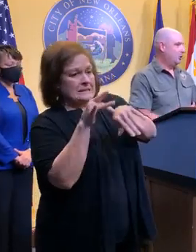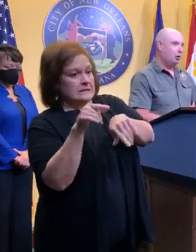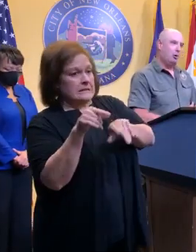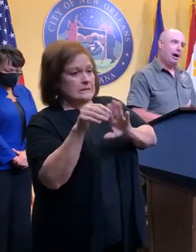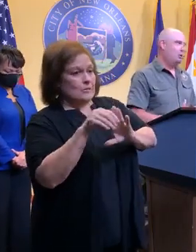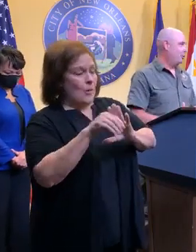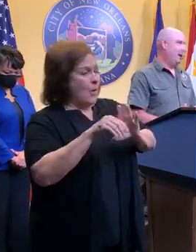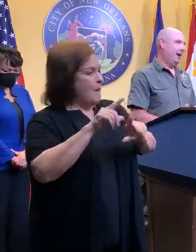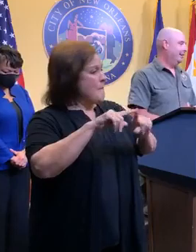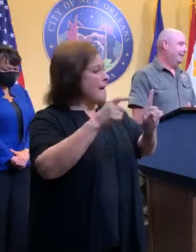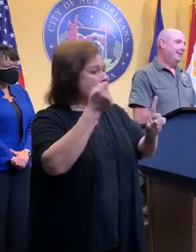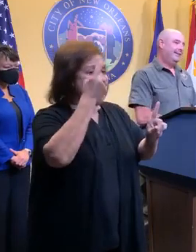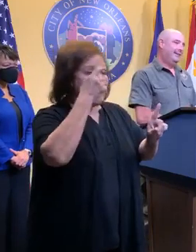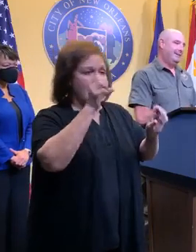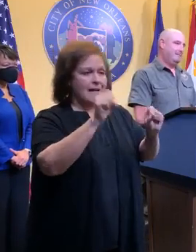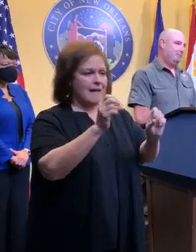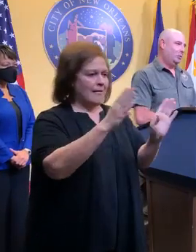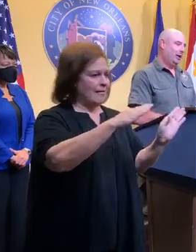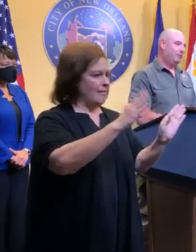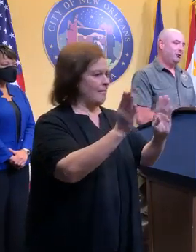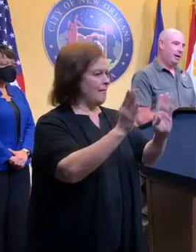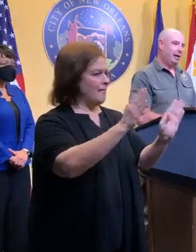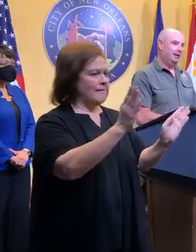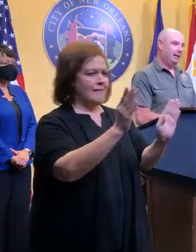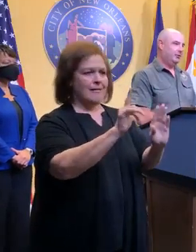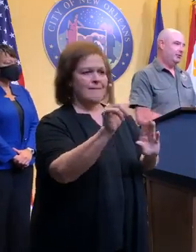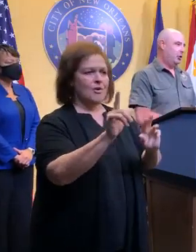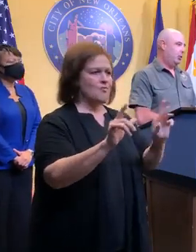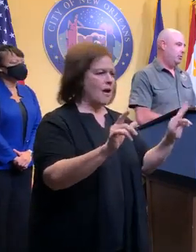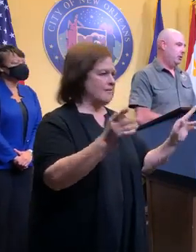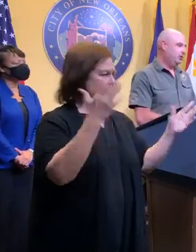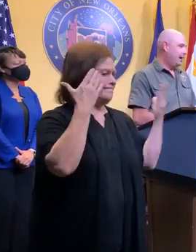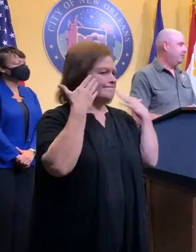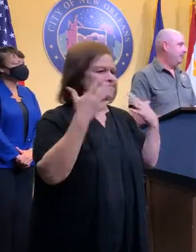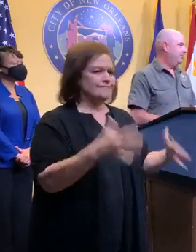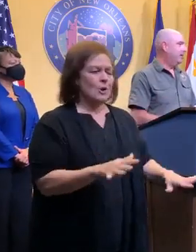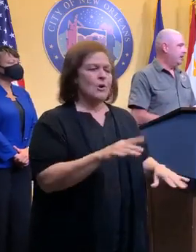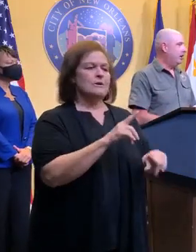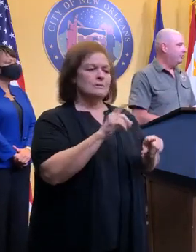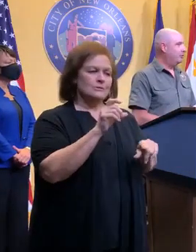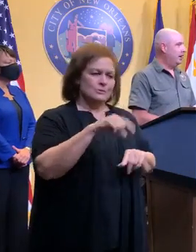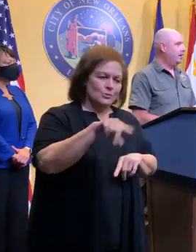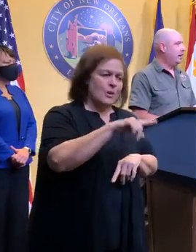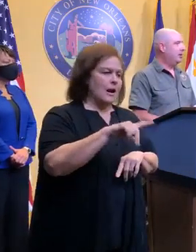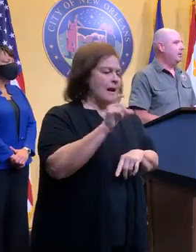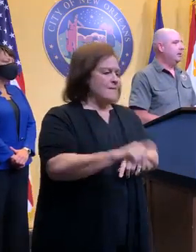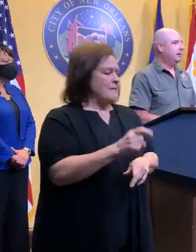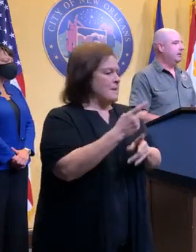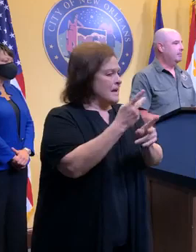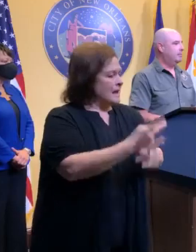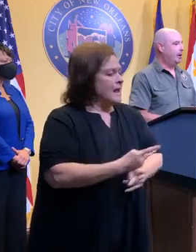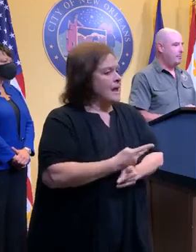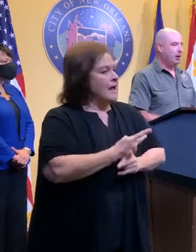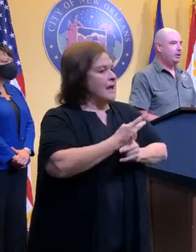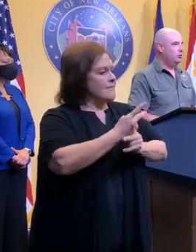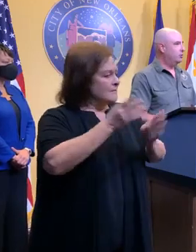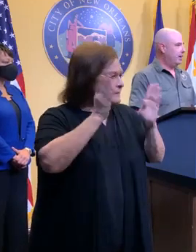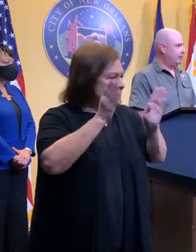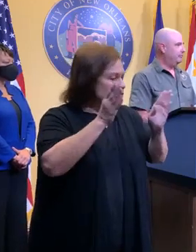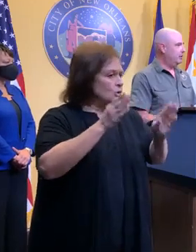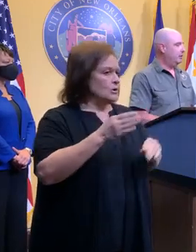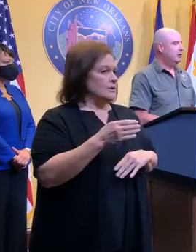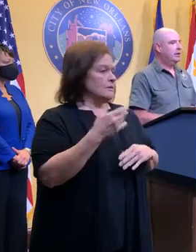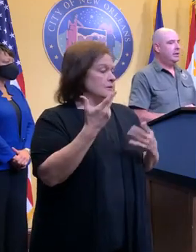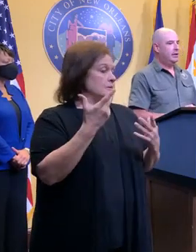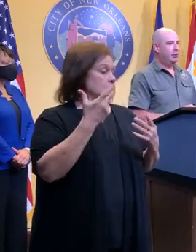You know, we can go either way, left or right. And so we just have to be very careful right now, primarily